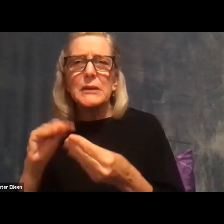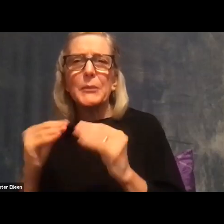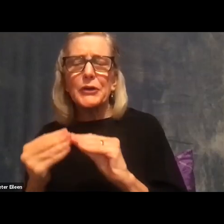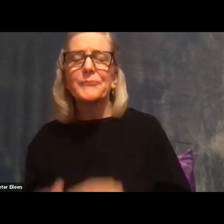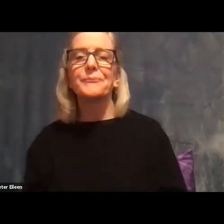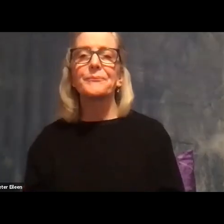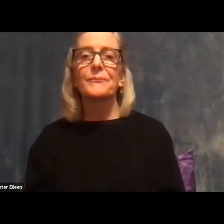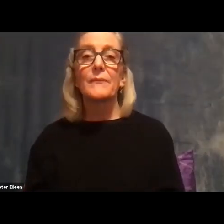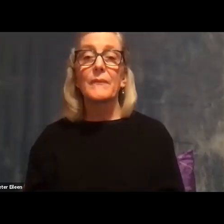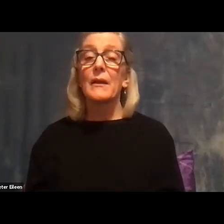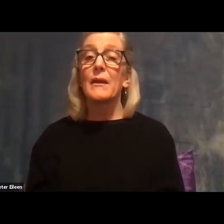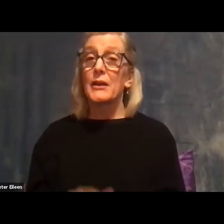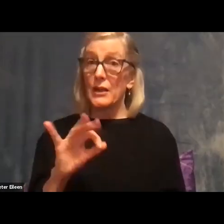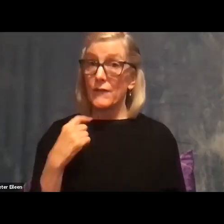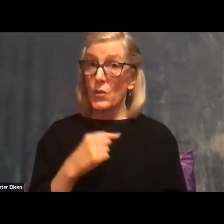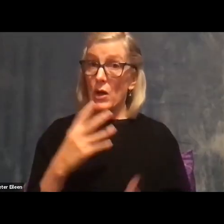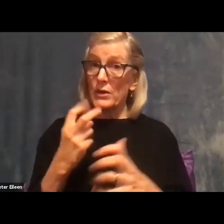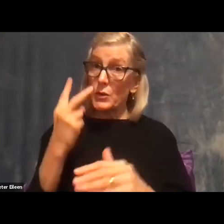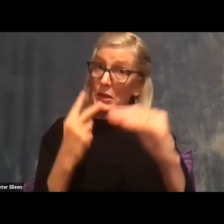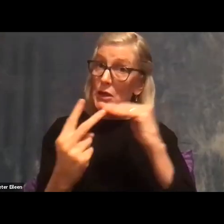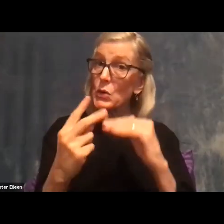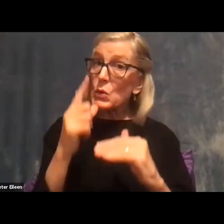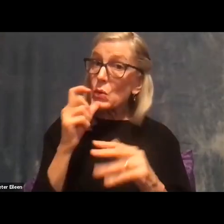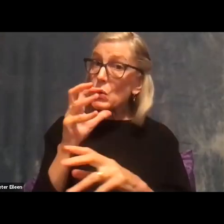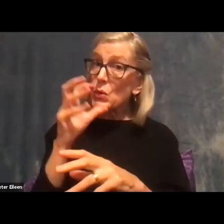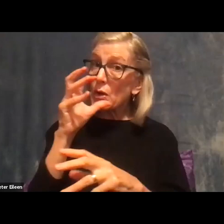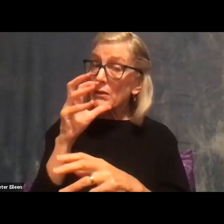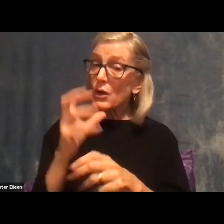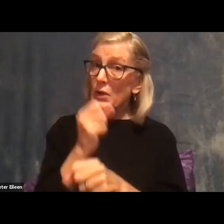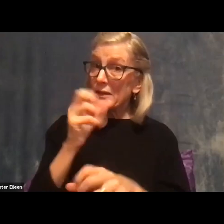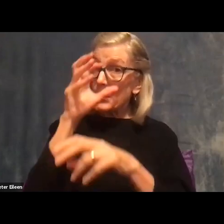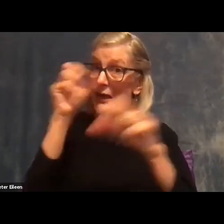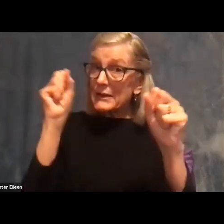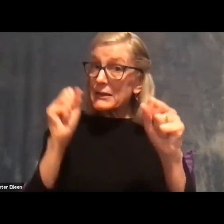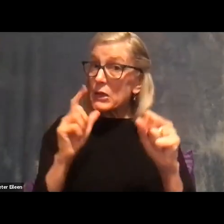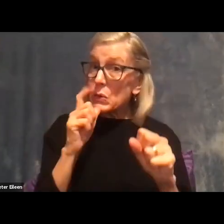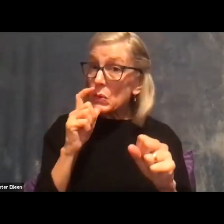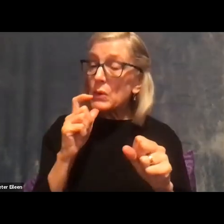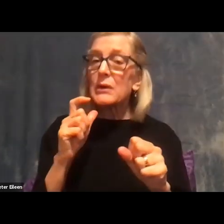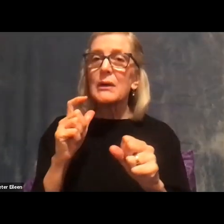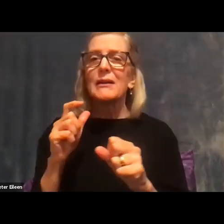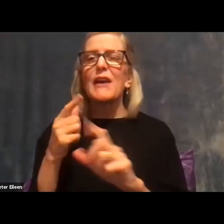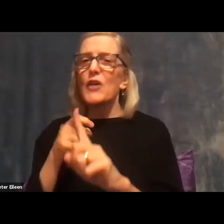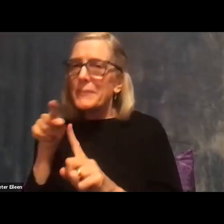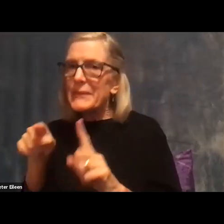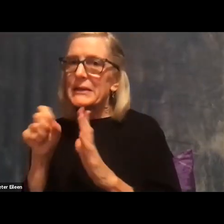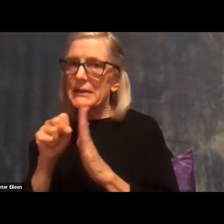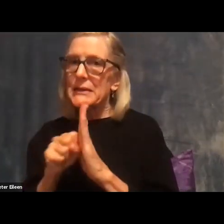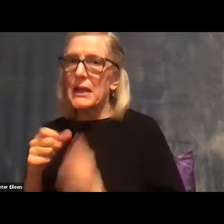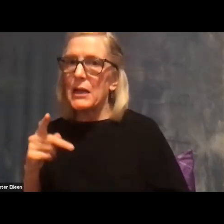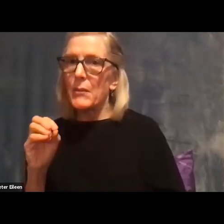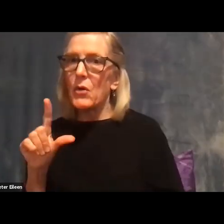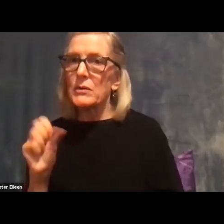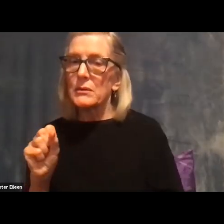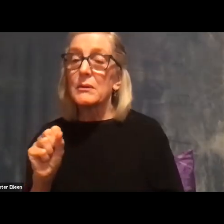predict who's actually going to win the presidency, are the state polls in those competitive swing states. So the good news is that